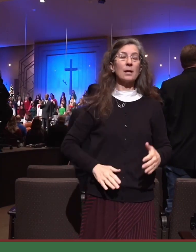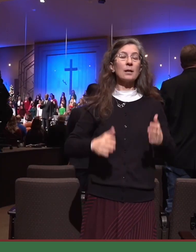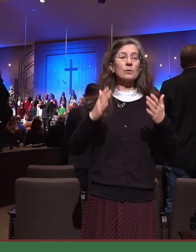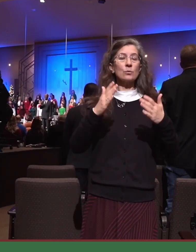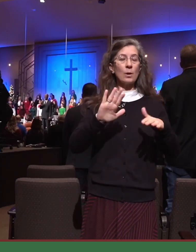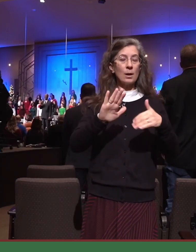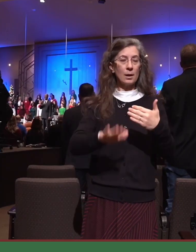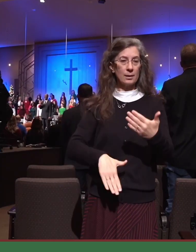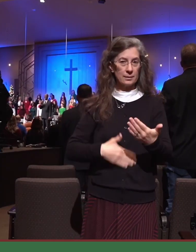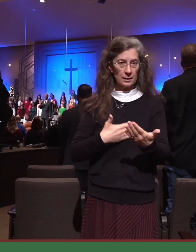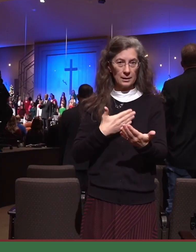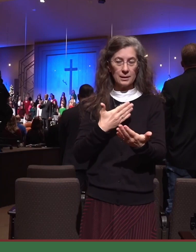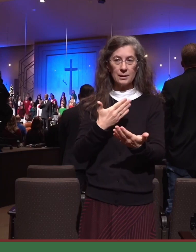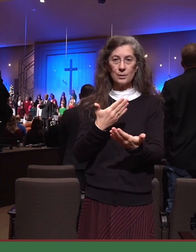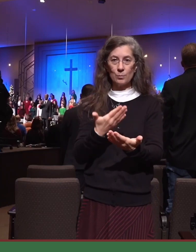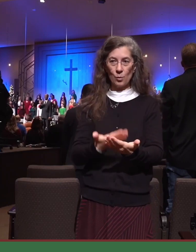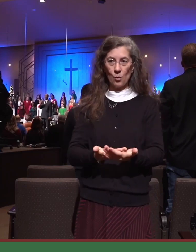Christ is born.